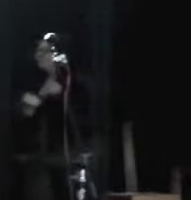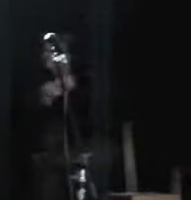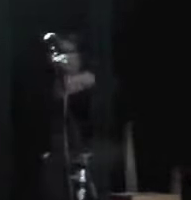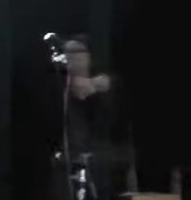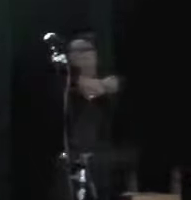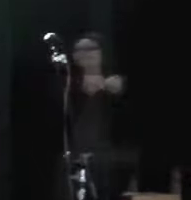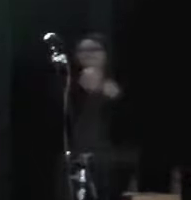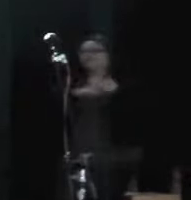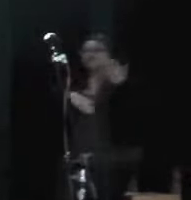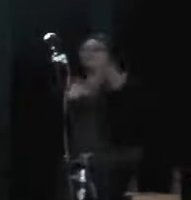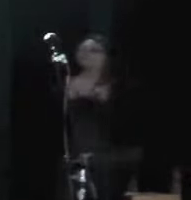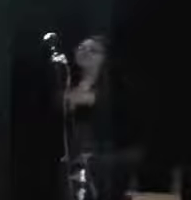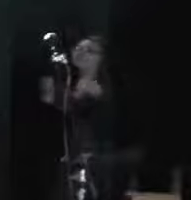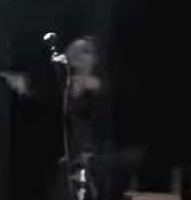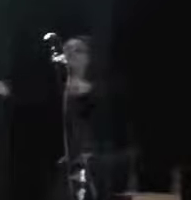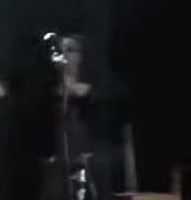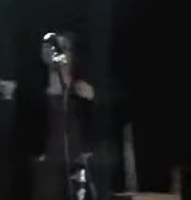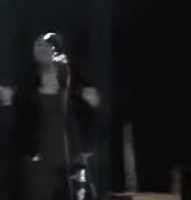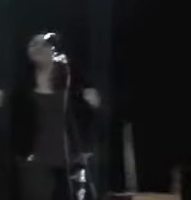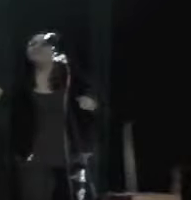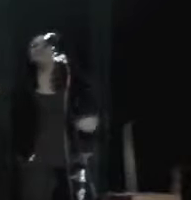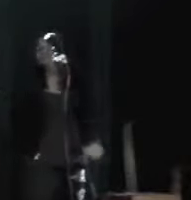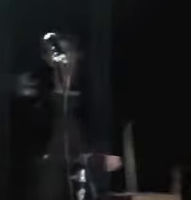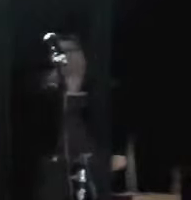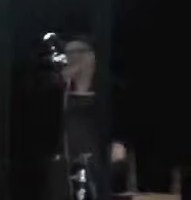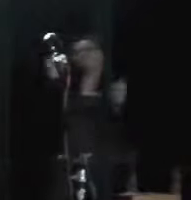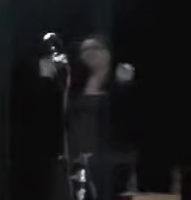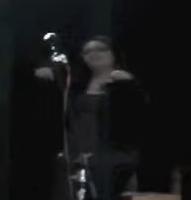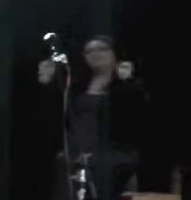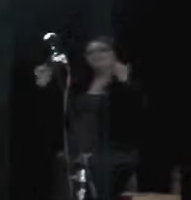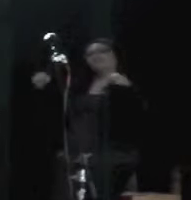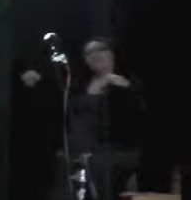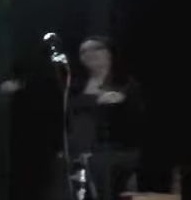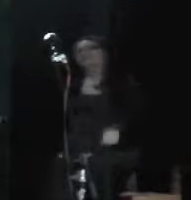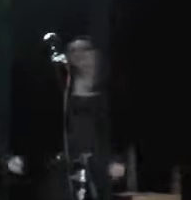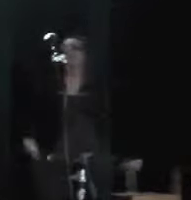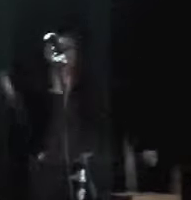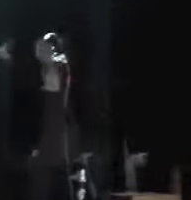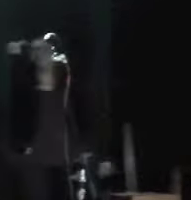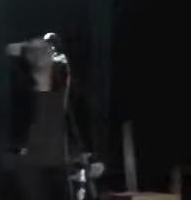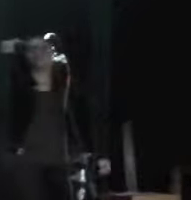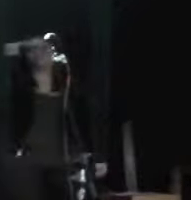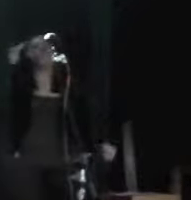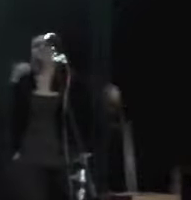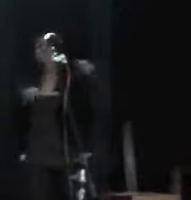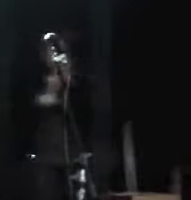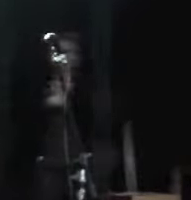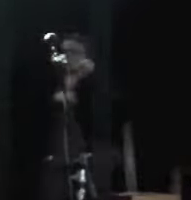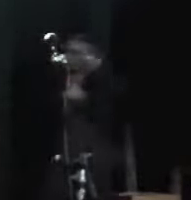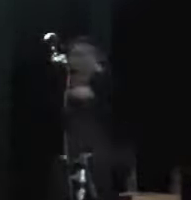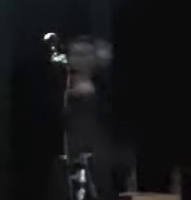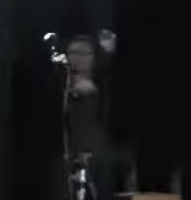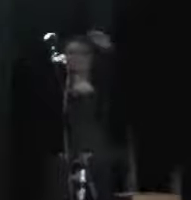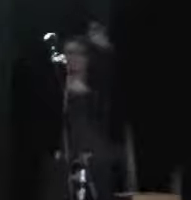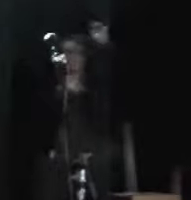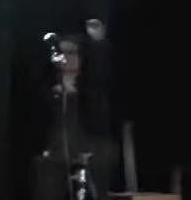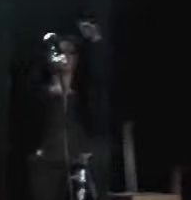I'll be there when you want me So fast as I did, don't you know that there ain't no mountain